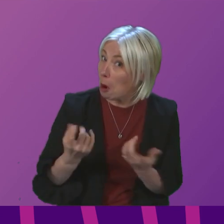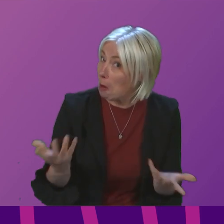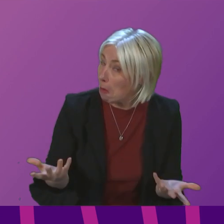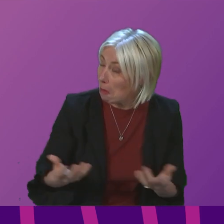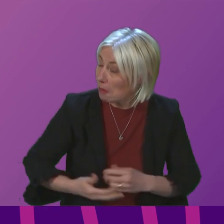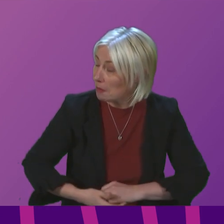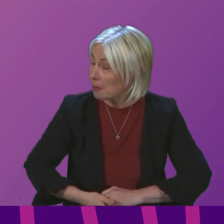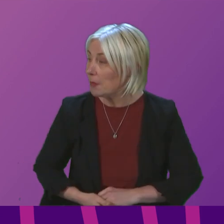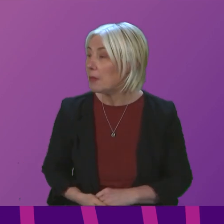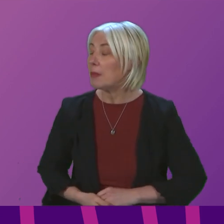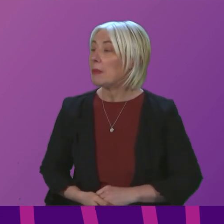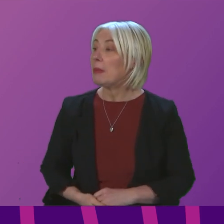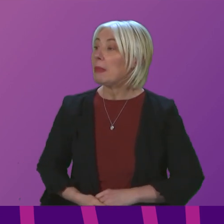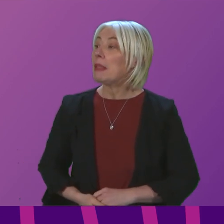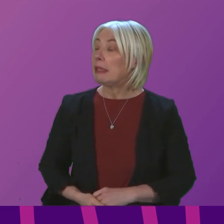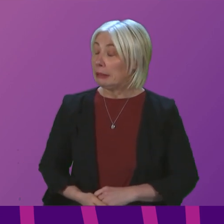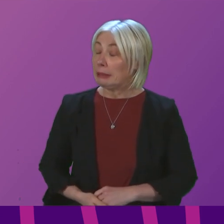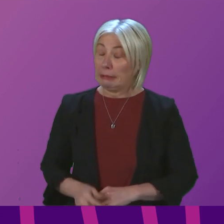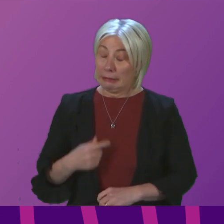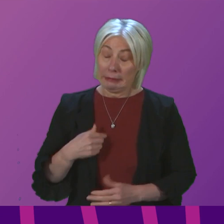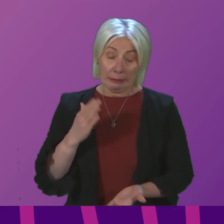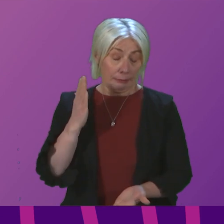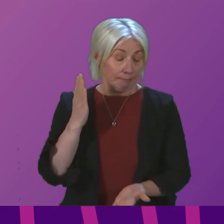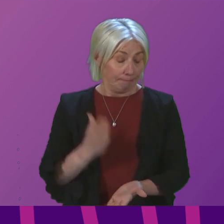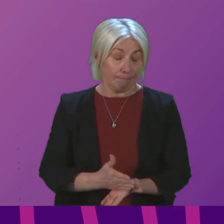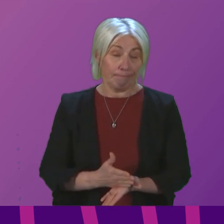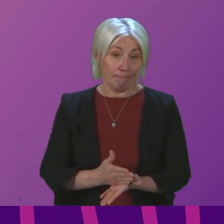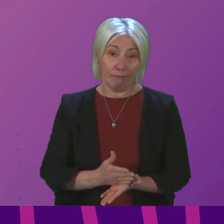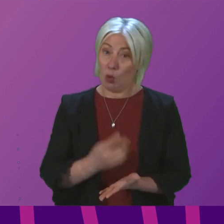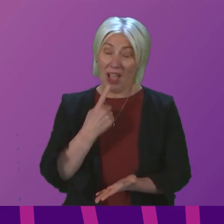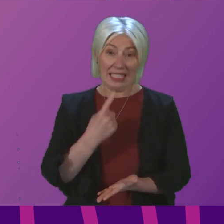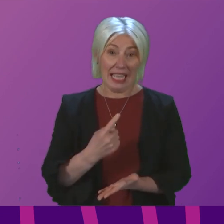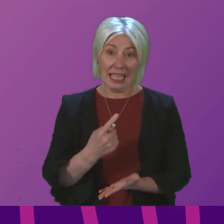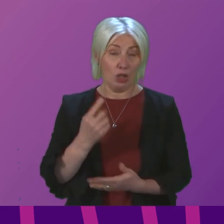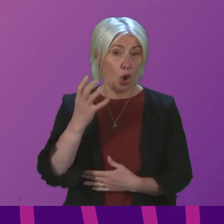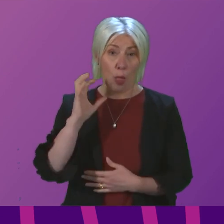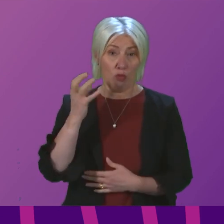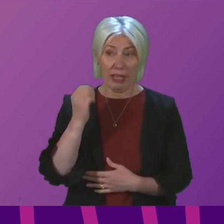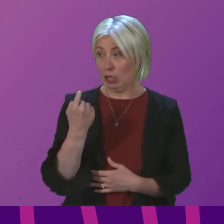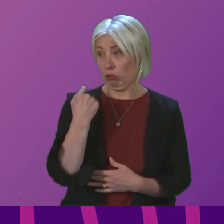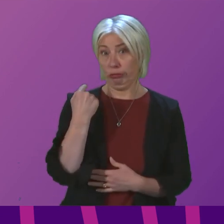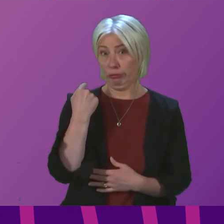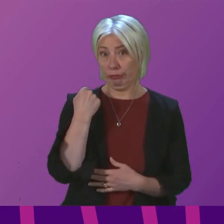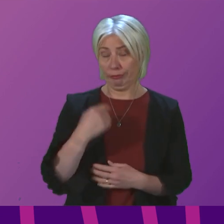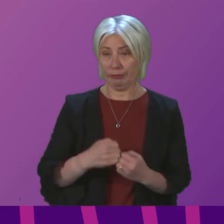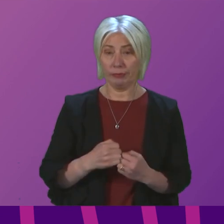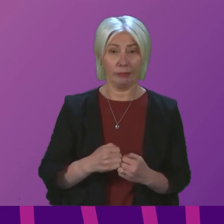Well, let me say categorically, I stand by what I said on the radio the other morning,